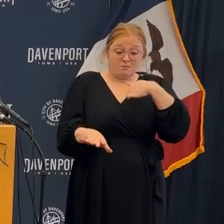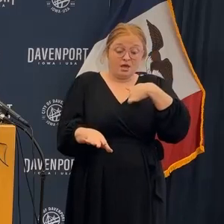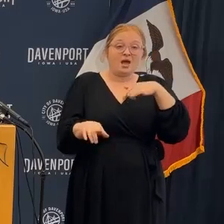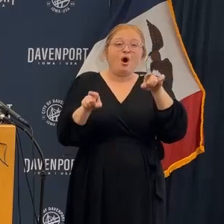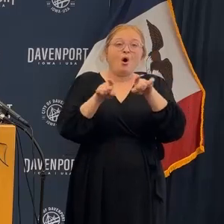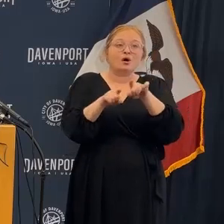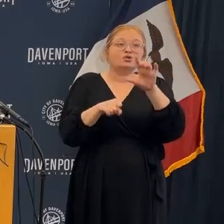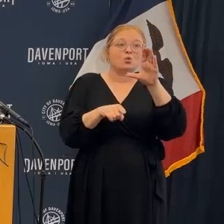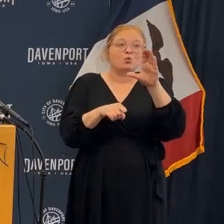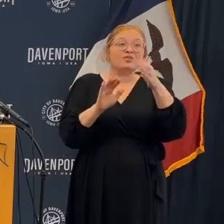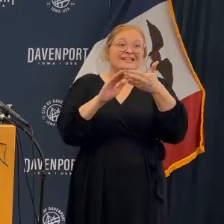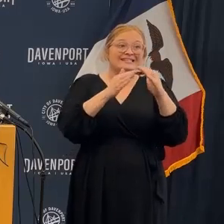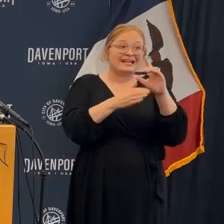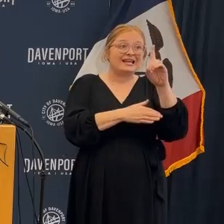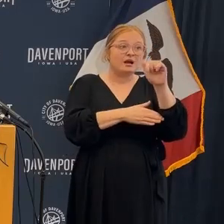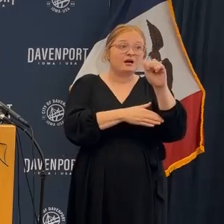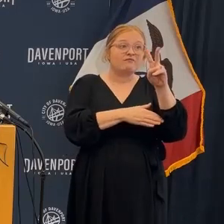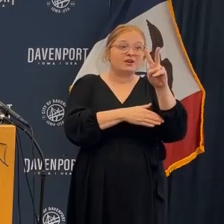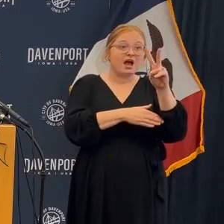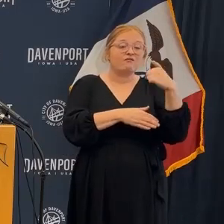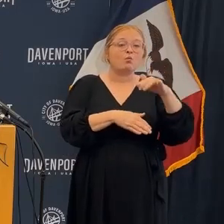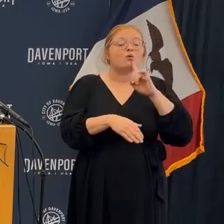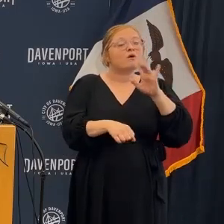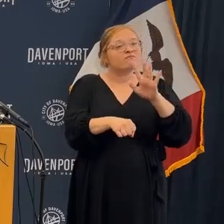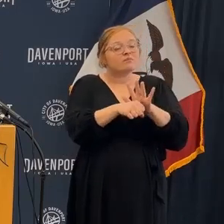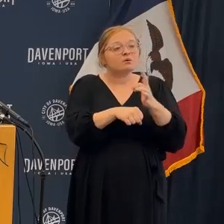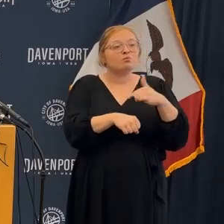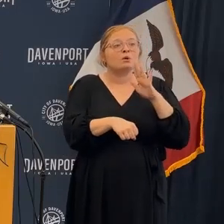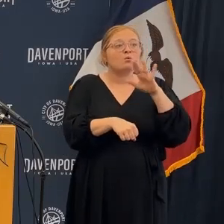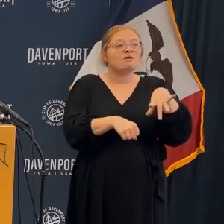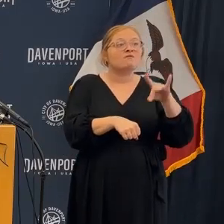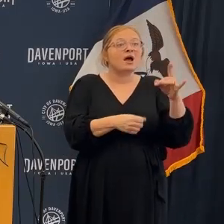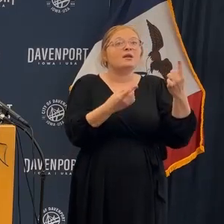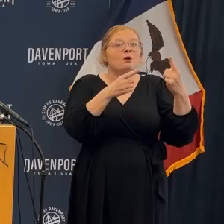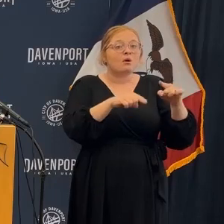city is committed to finding out why.